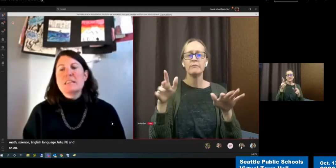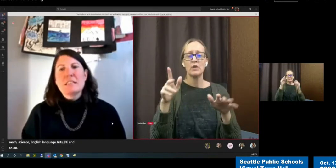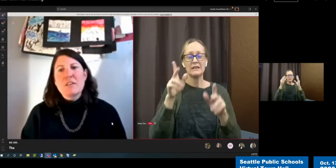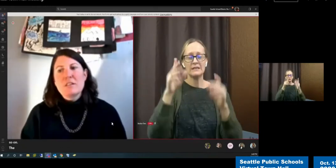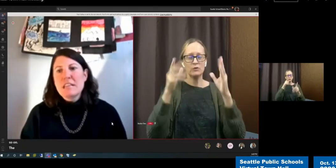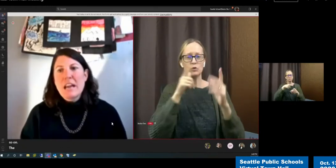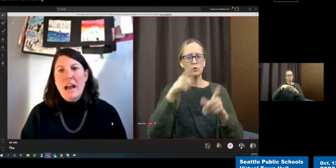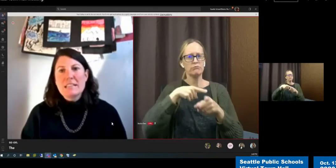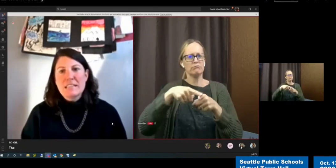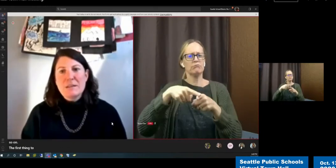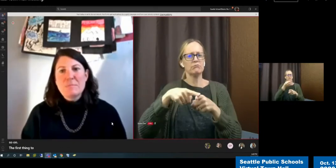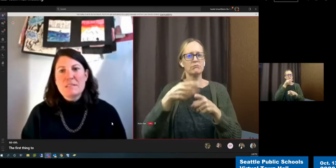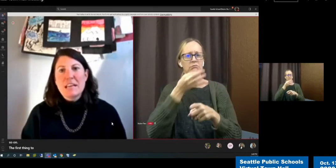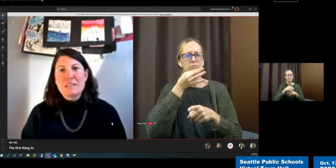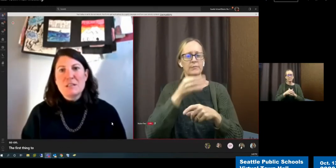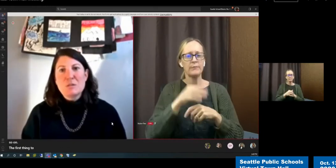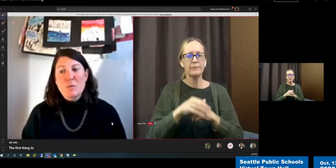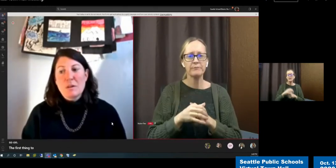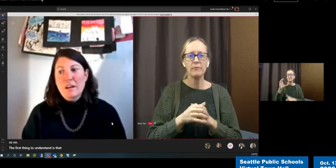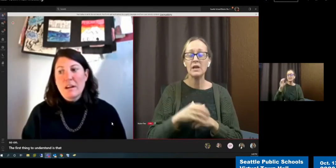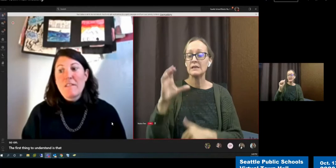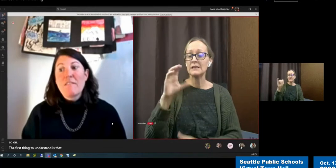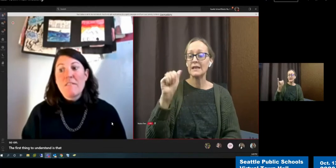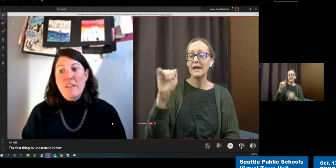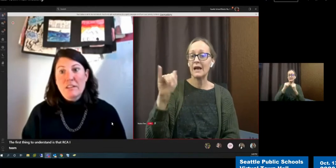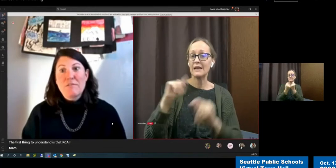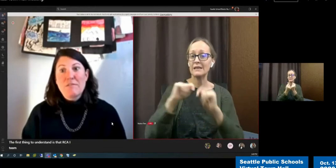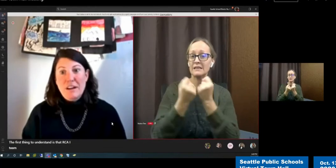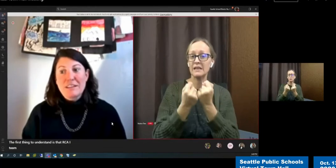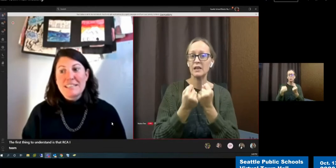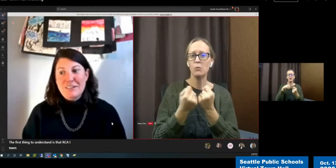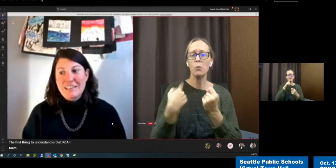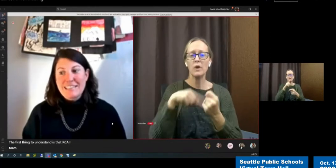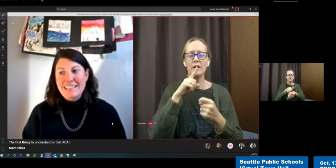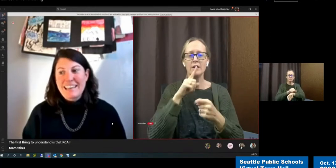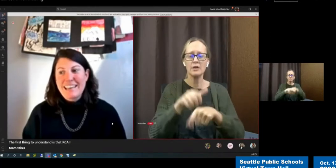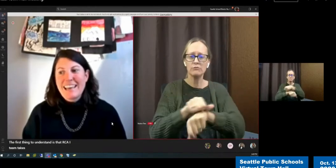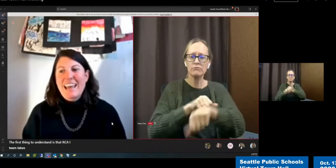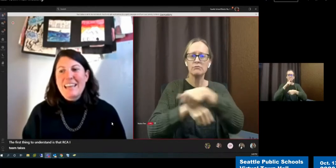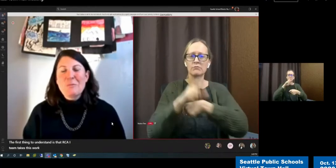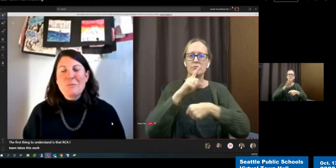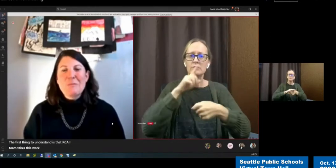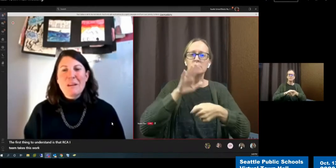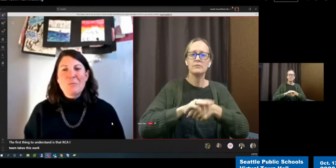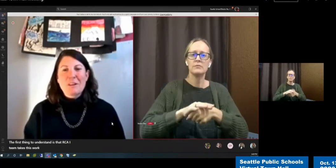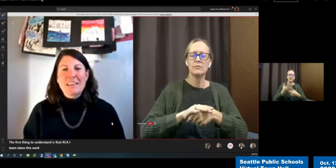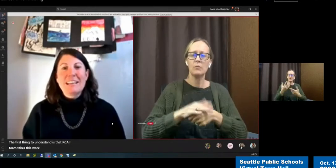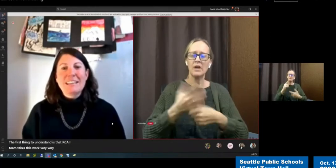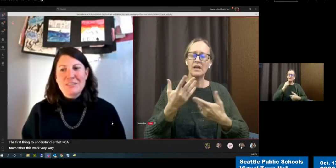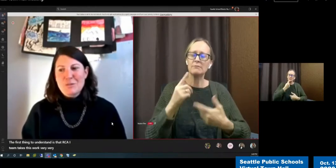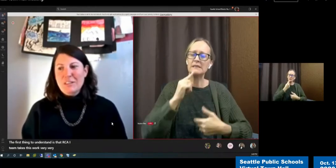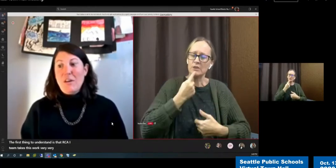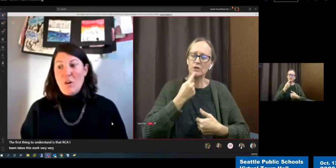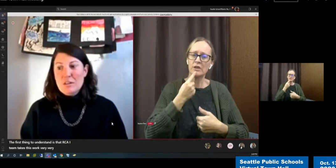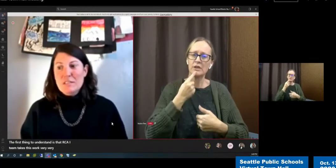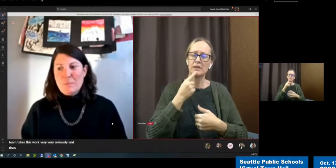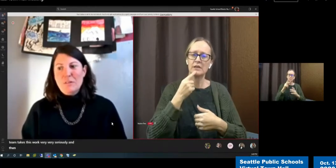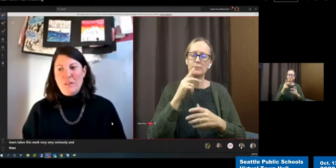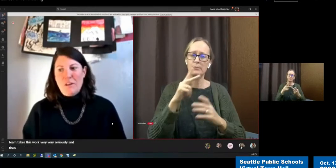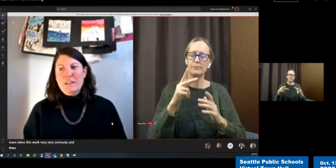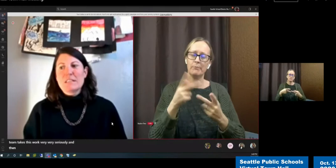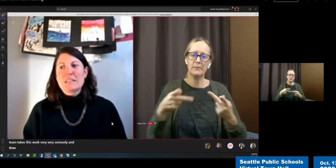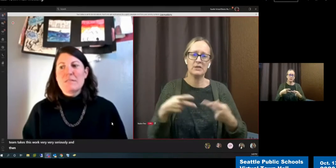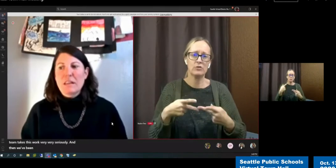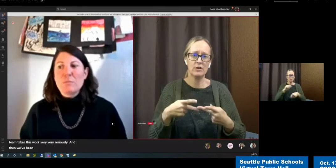is that our CAI team takes this work very, very seriously. And we've been working literally all summer